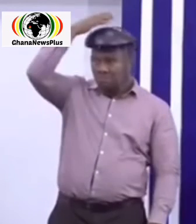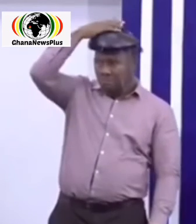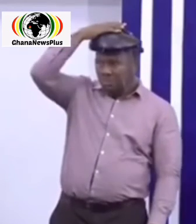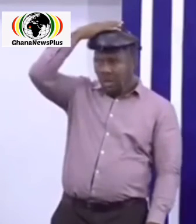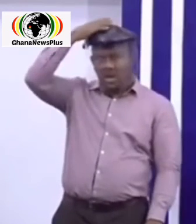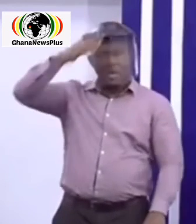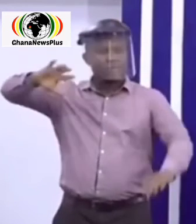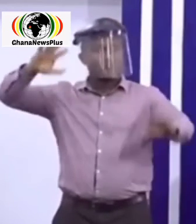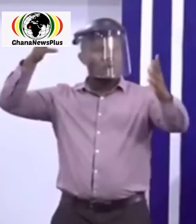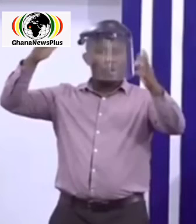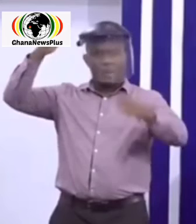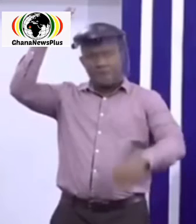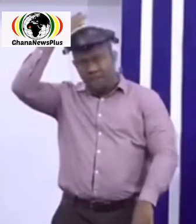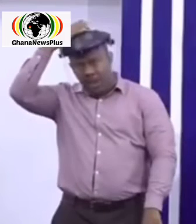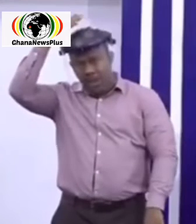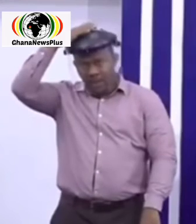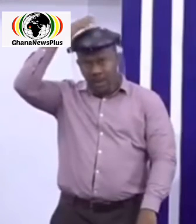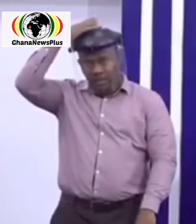allowed